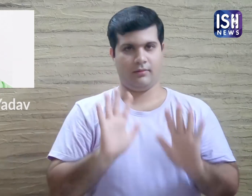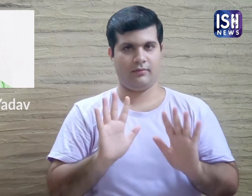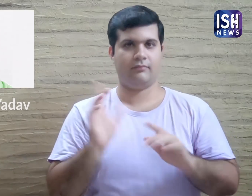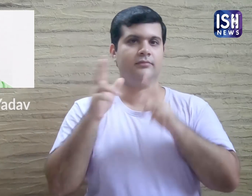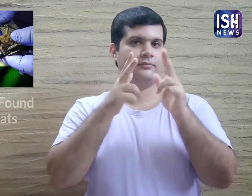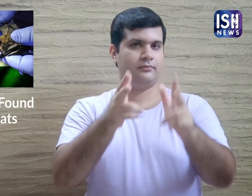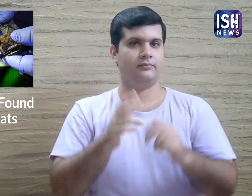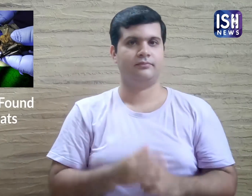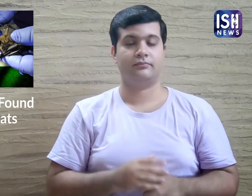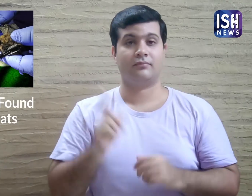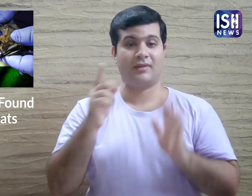researching.